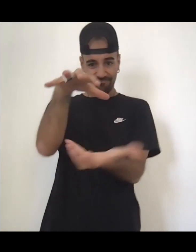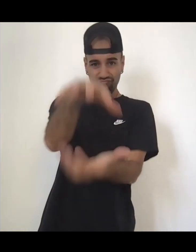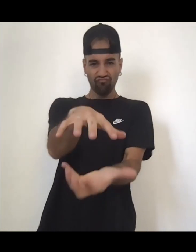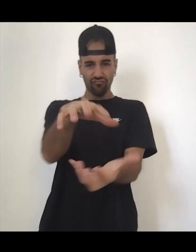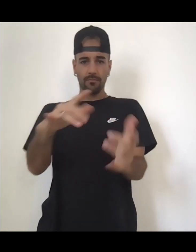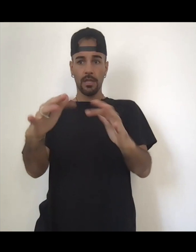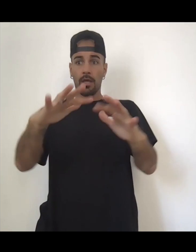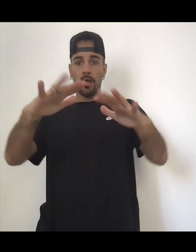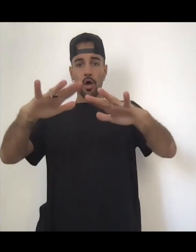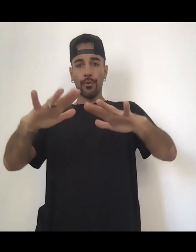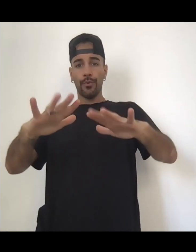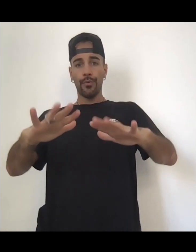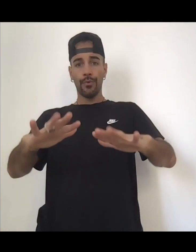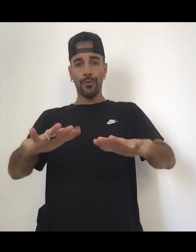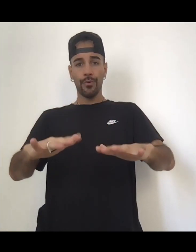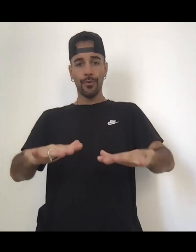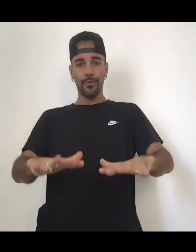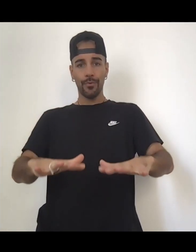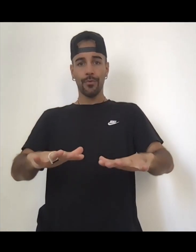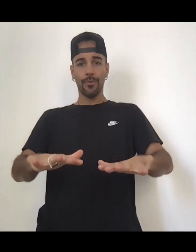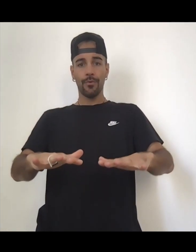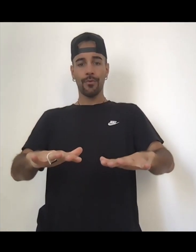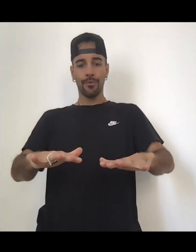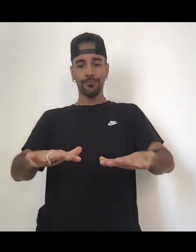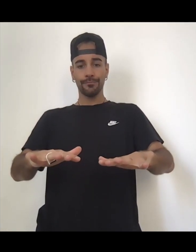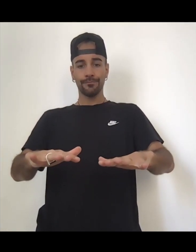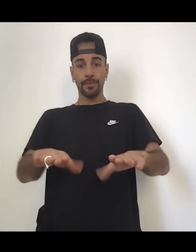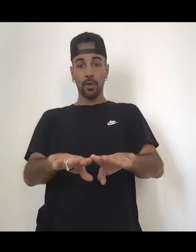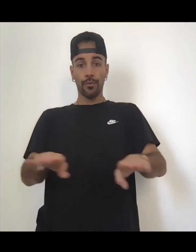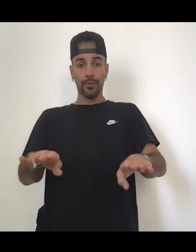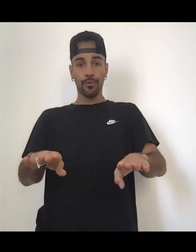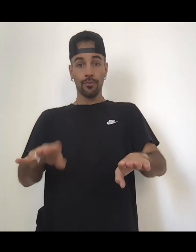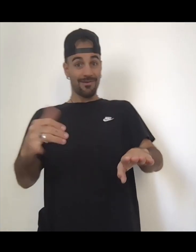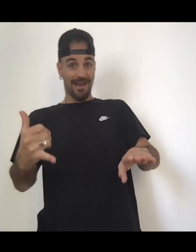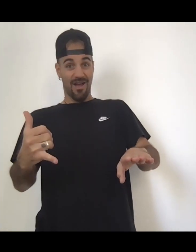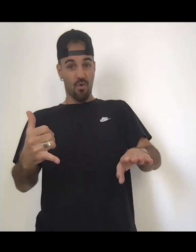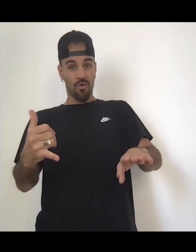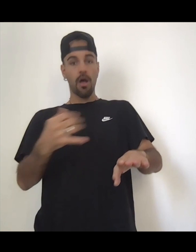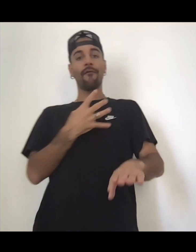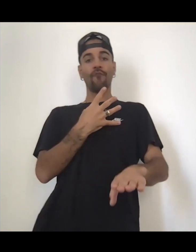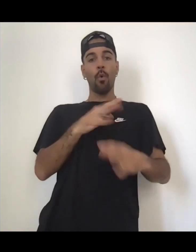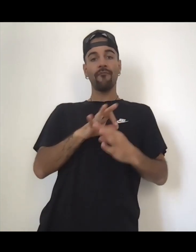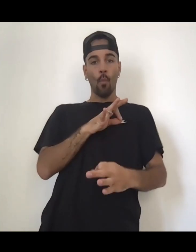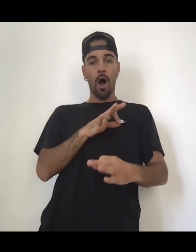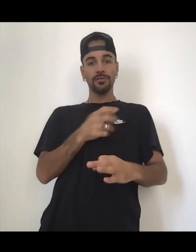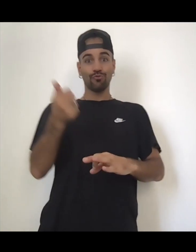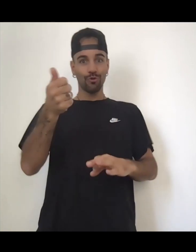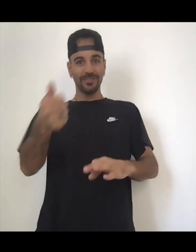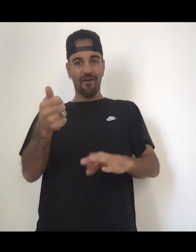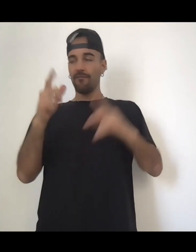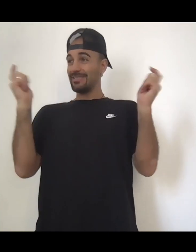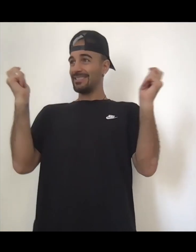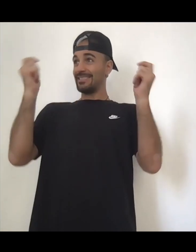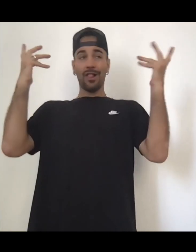wands foundation to be building something worth celebrating something that brings real foundation and